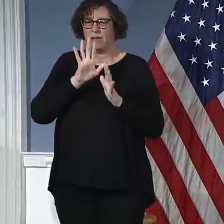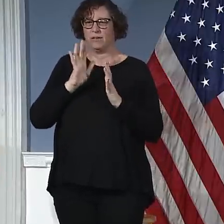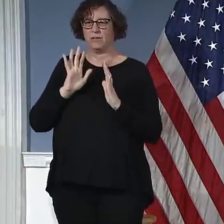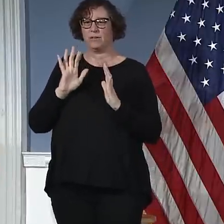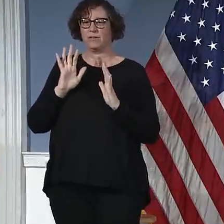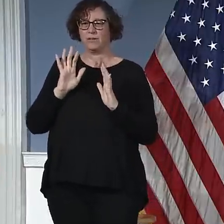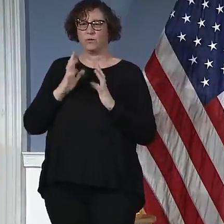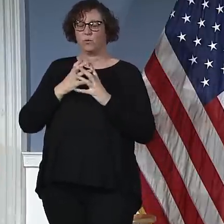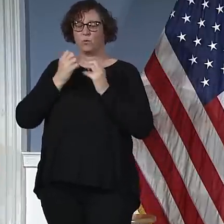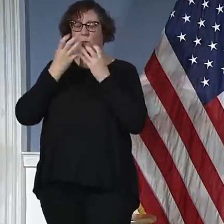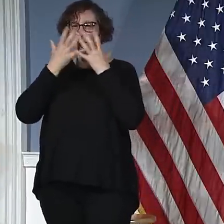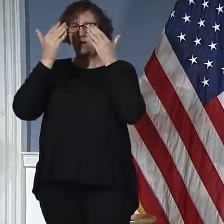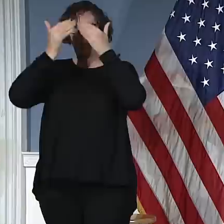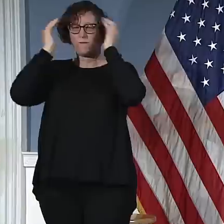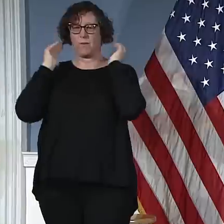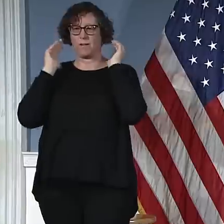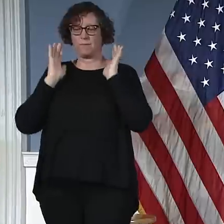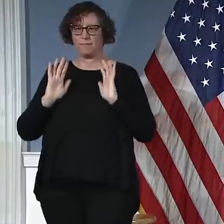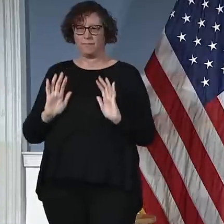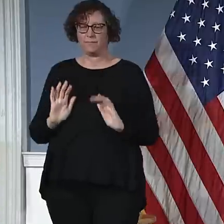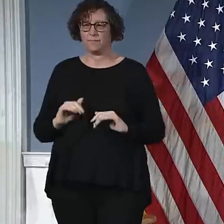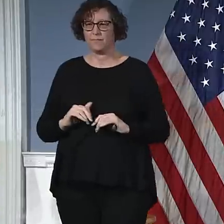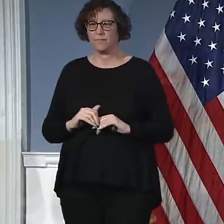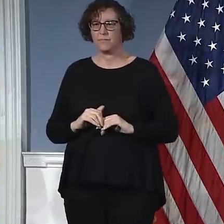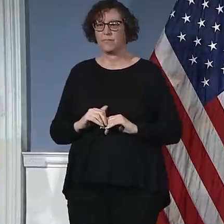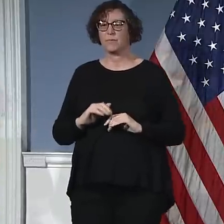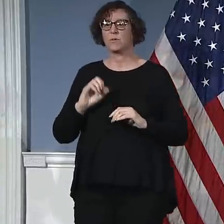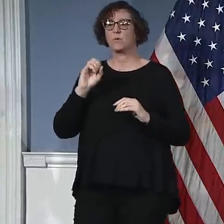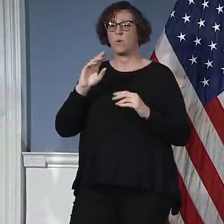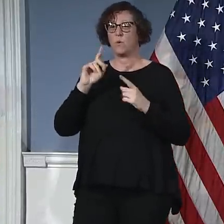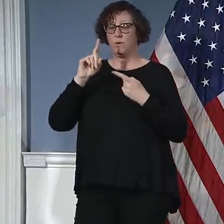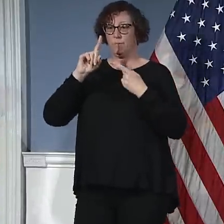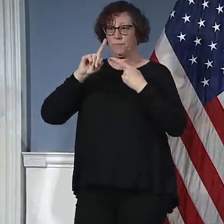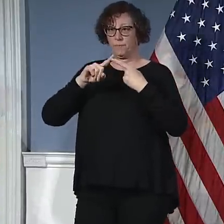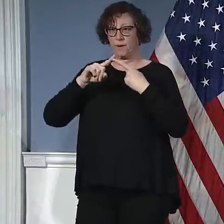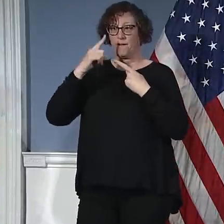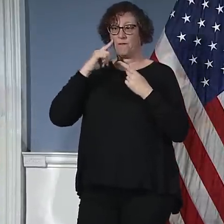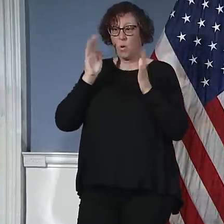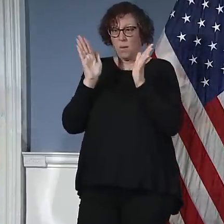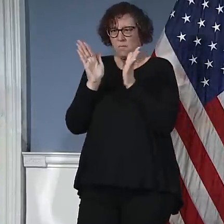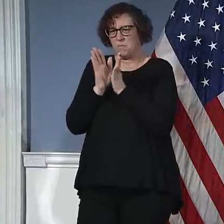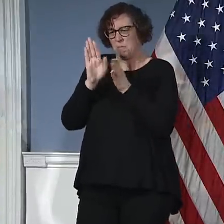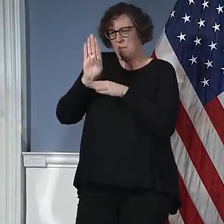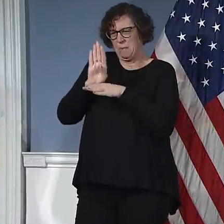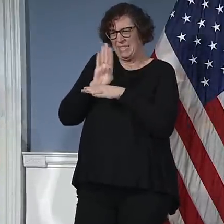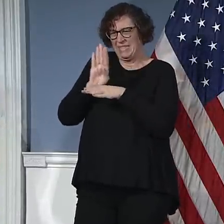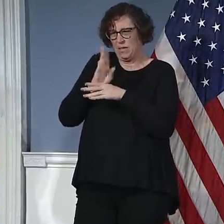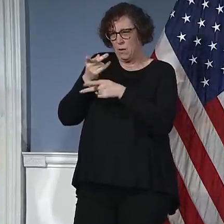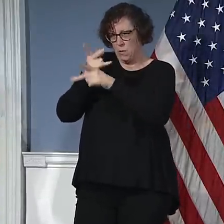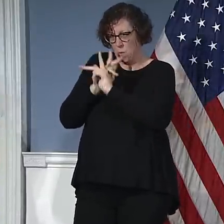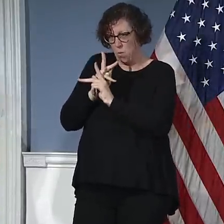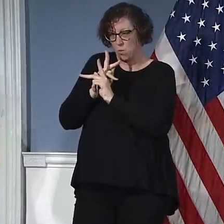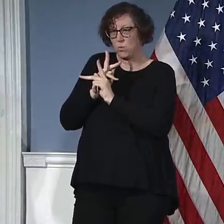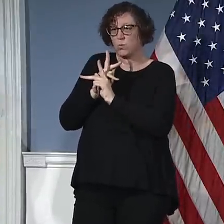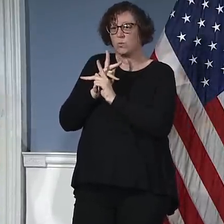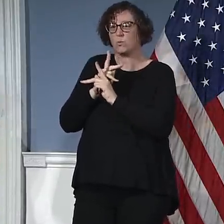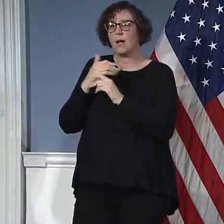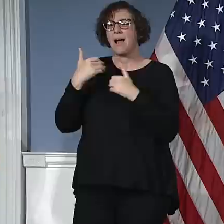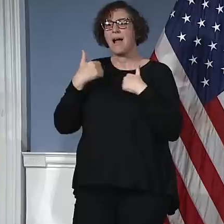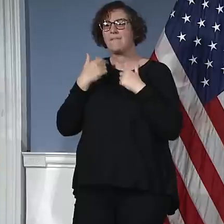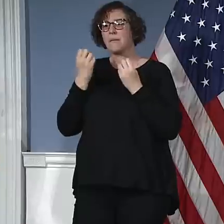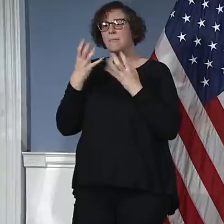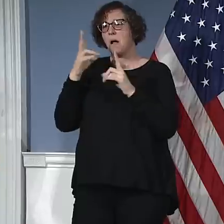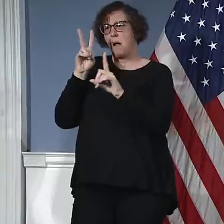applications have come in, a large number as I understand it. I know we are